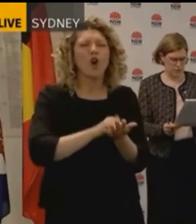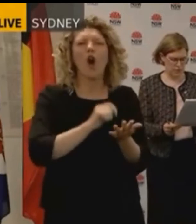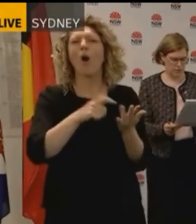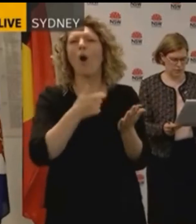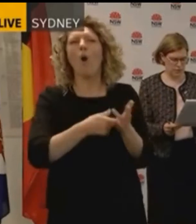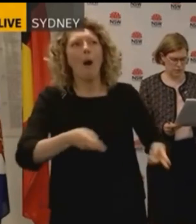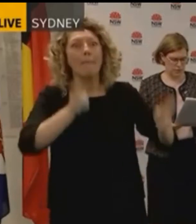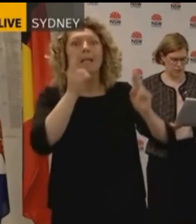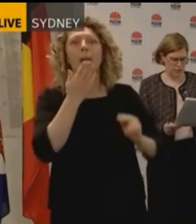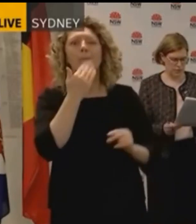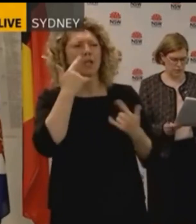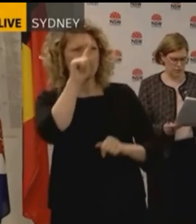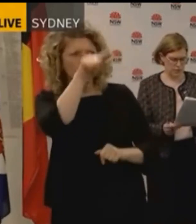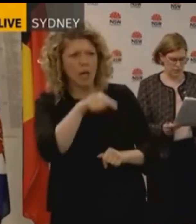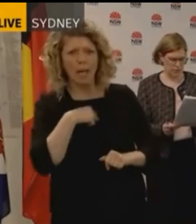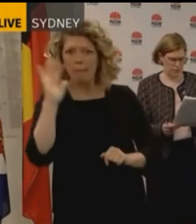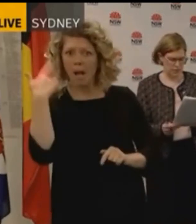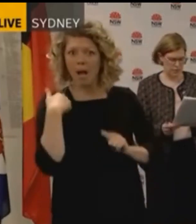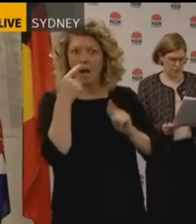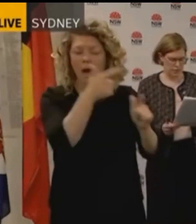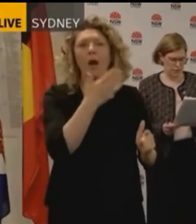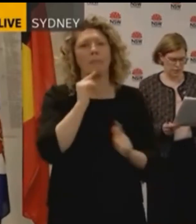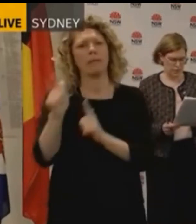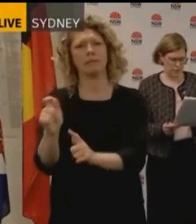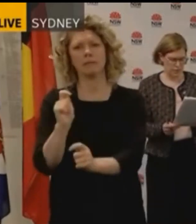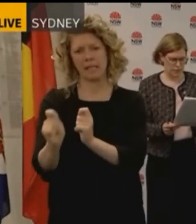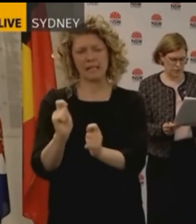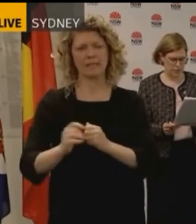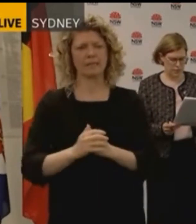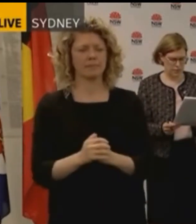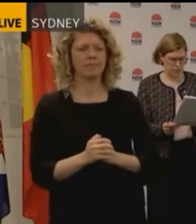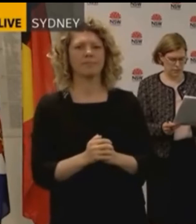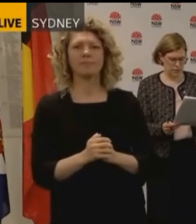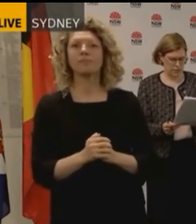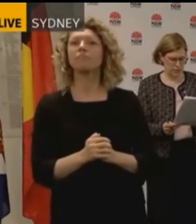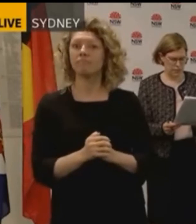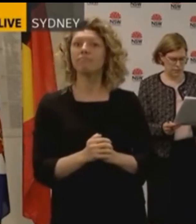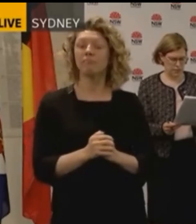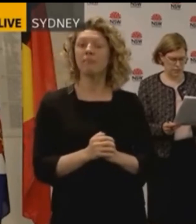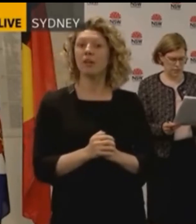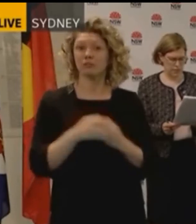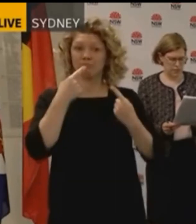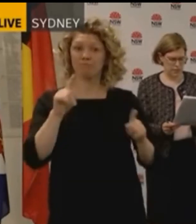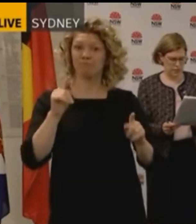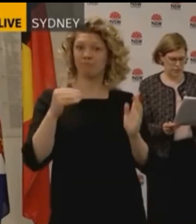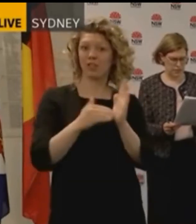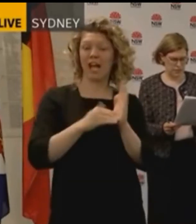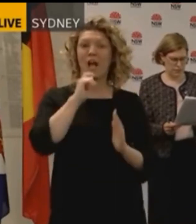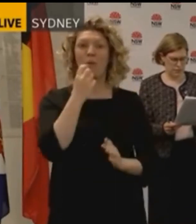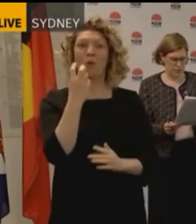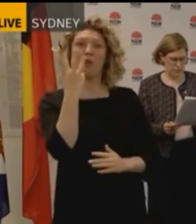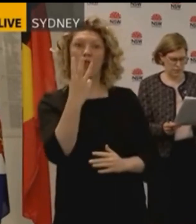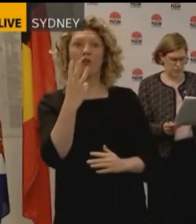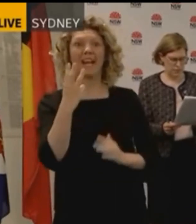that's really, really critical. I also want to say that pleasingly today there'll be three flights from New Zealand coming to New South Wales without